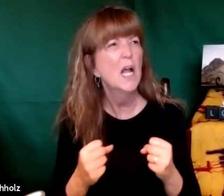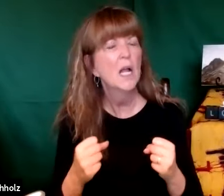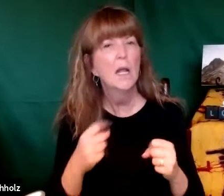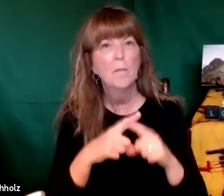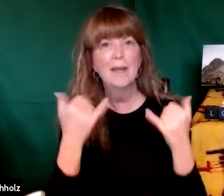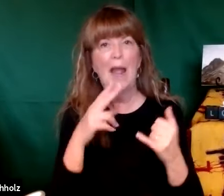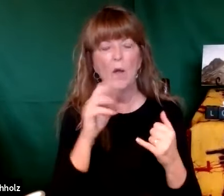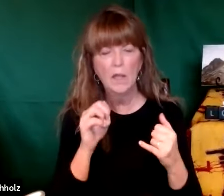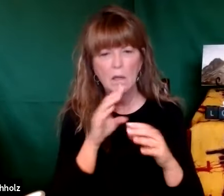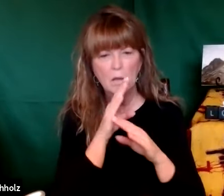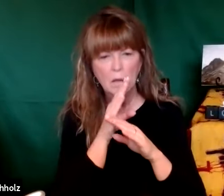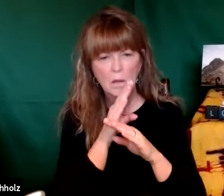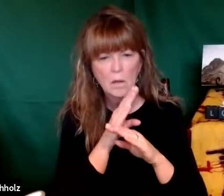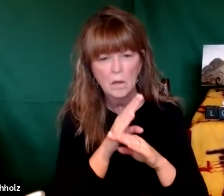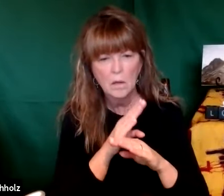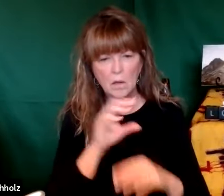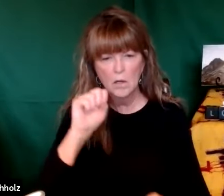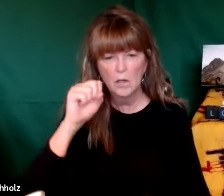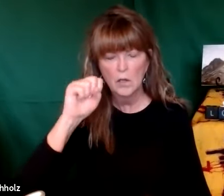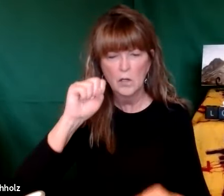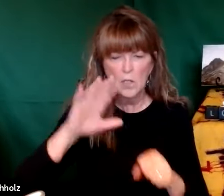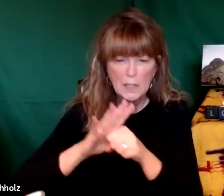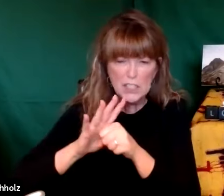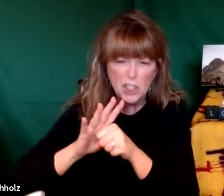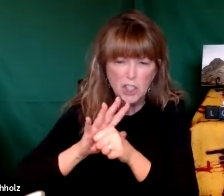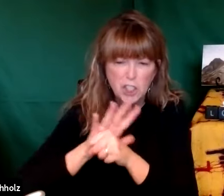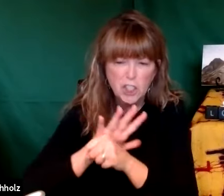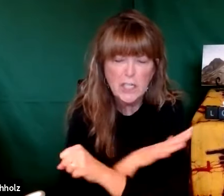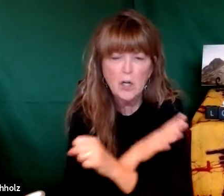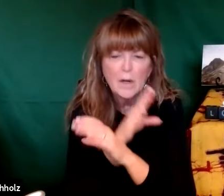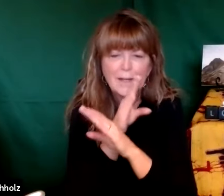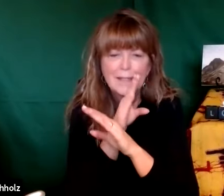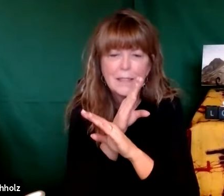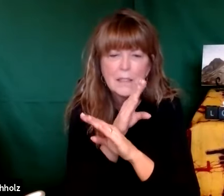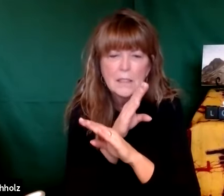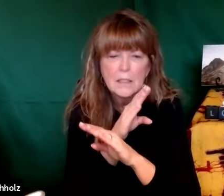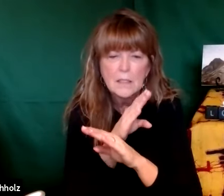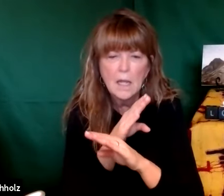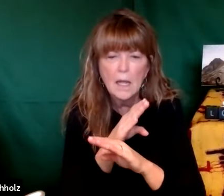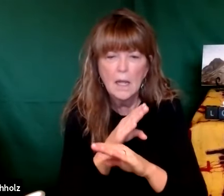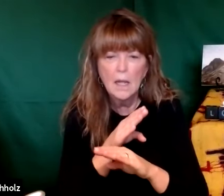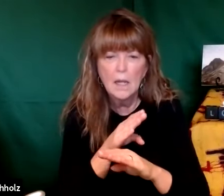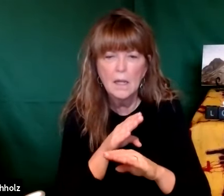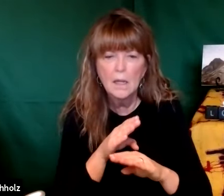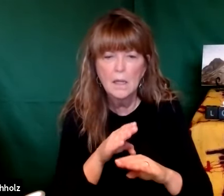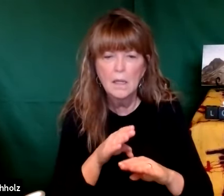cave the wind the earthquake the fire screaming out for God was totally completely